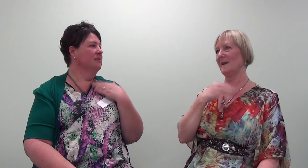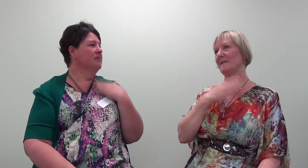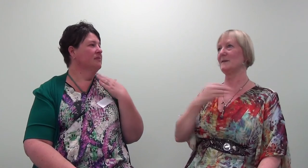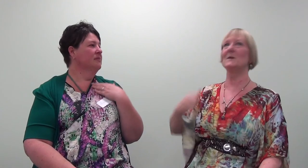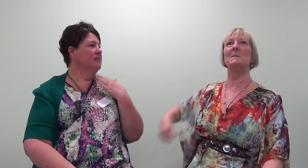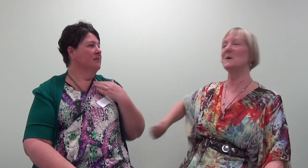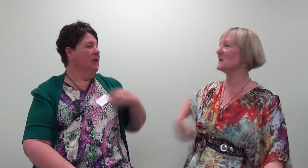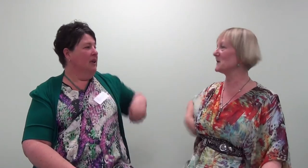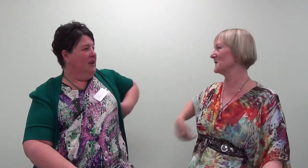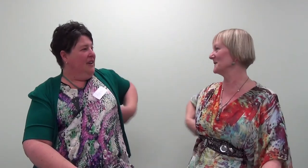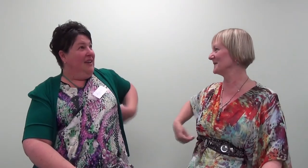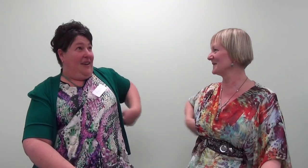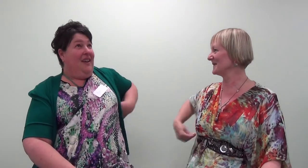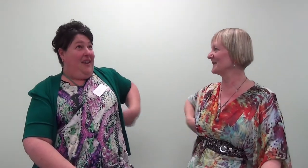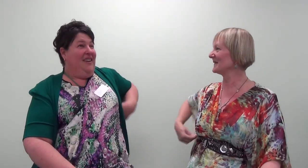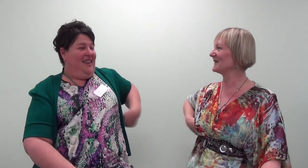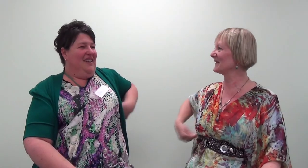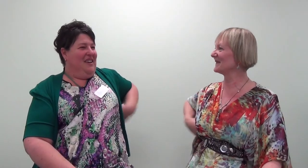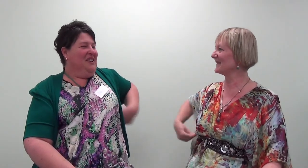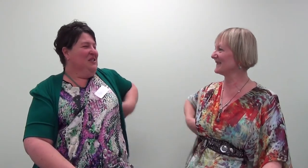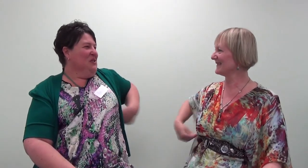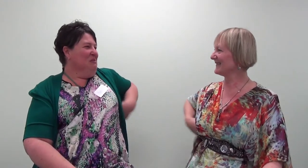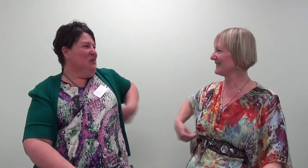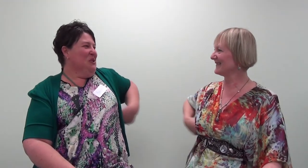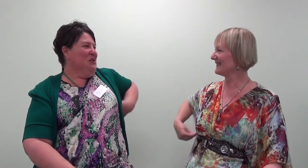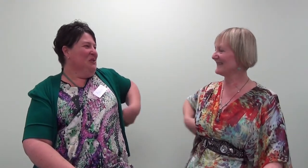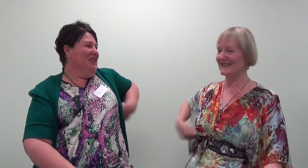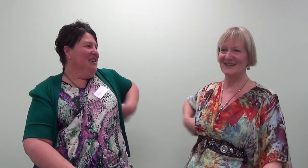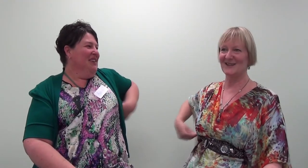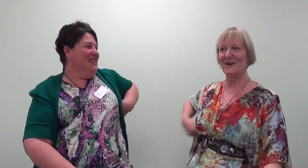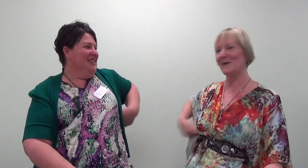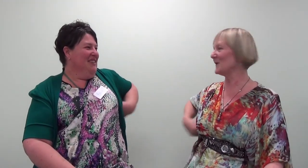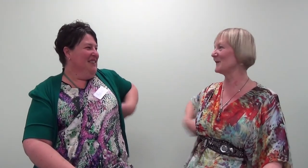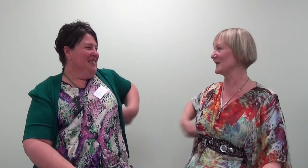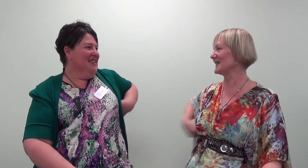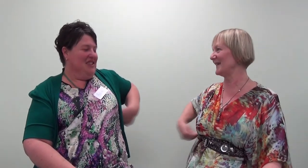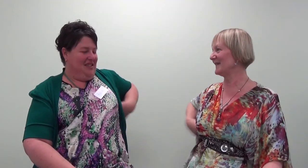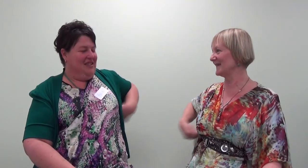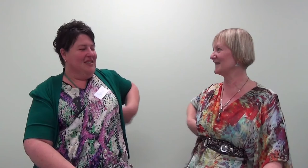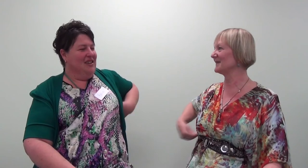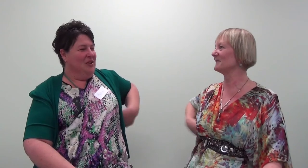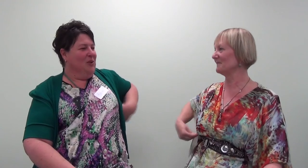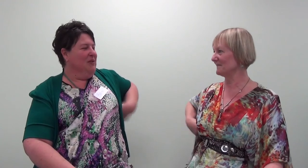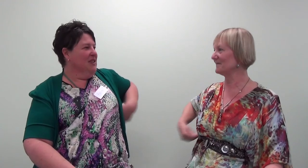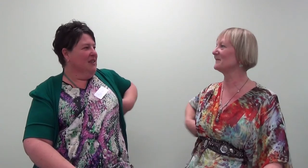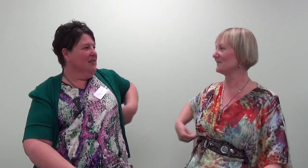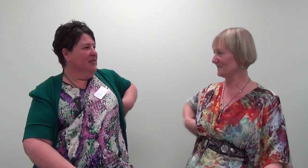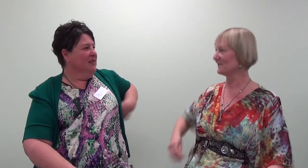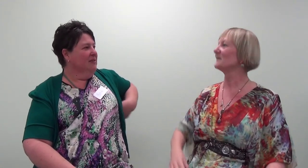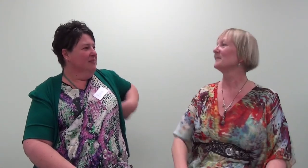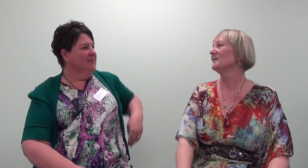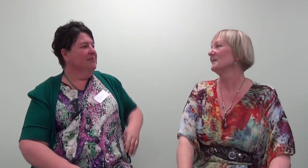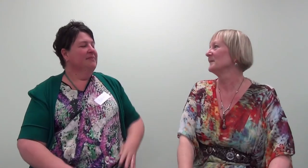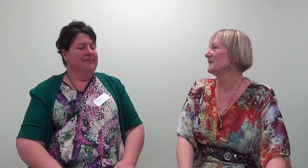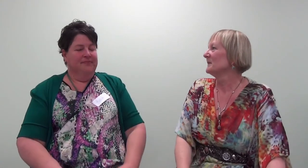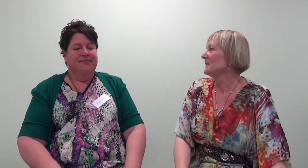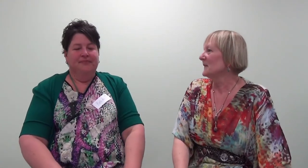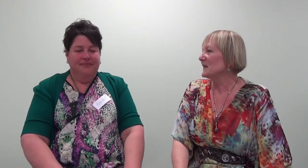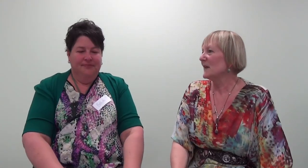And I've still got more to do. Yeah, still got more to do. Just like all of us have. Just like all of us have. So